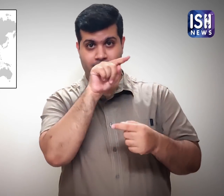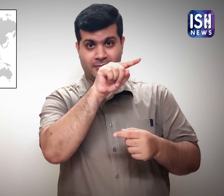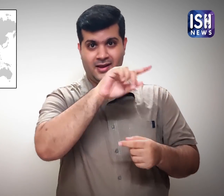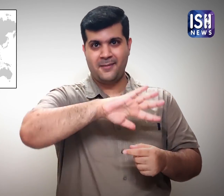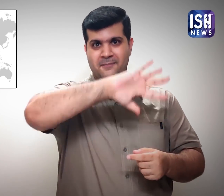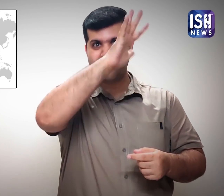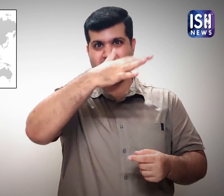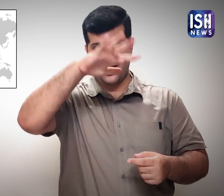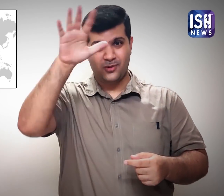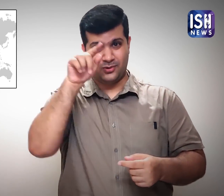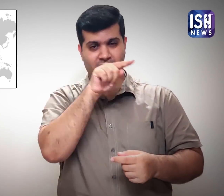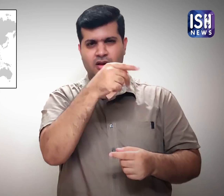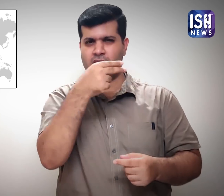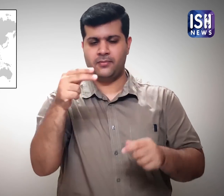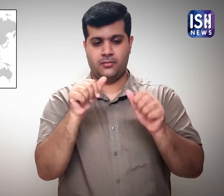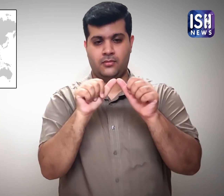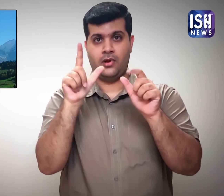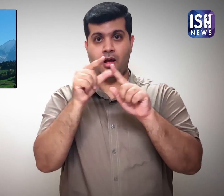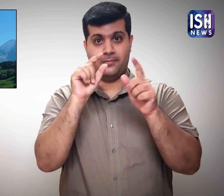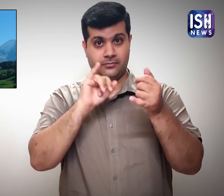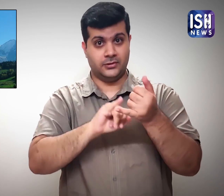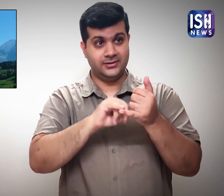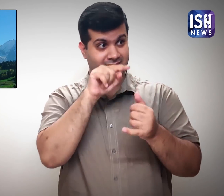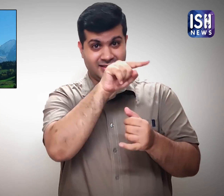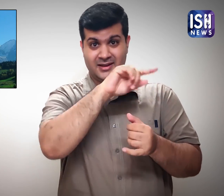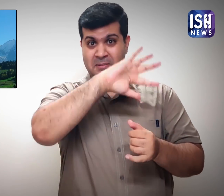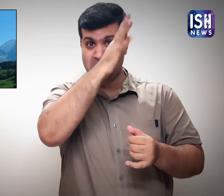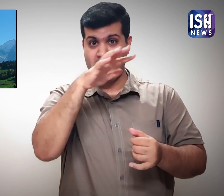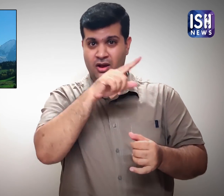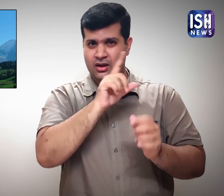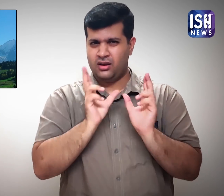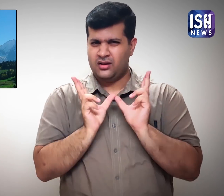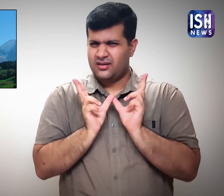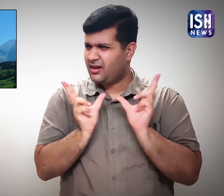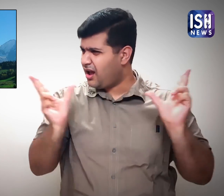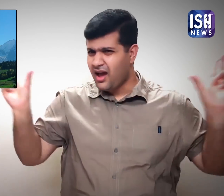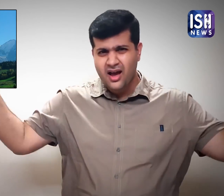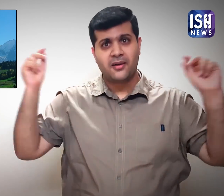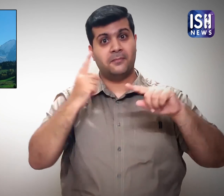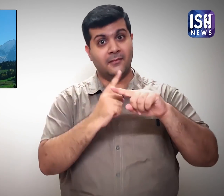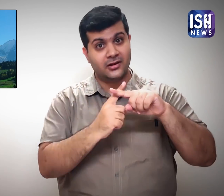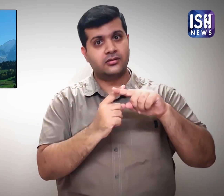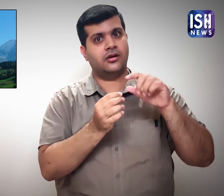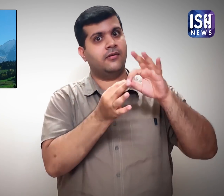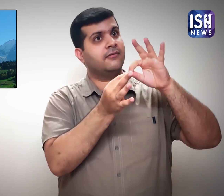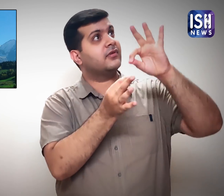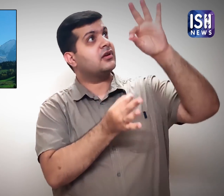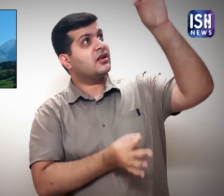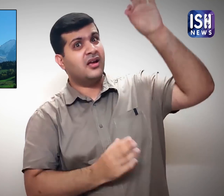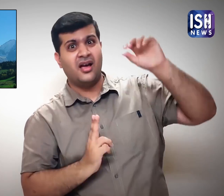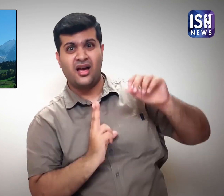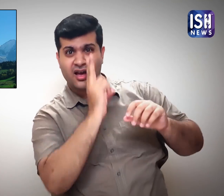The Alps are the highest and longest mountain range that lies entirely in Europe.